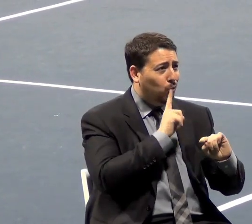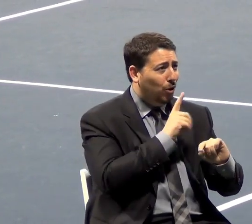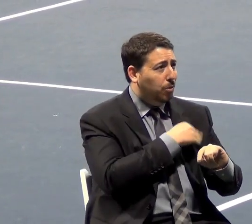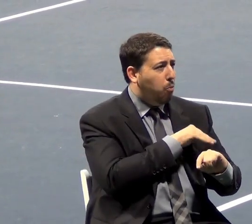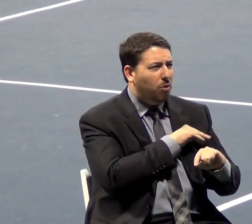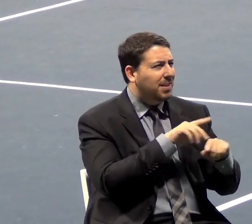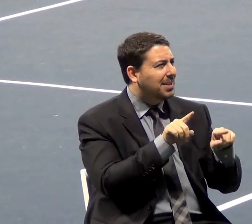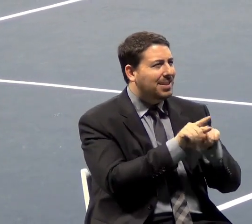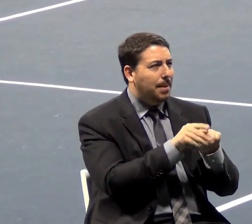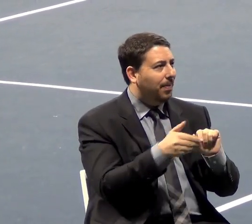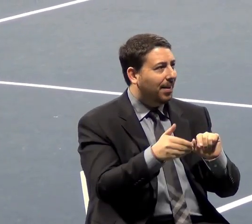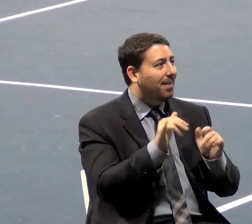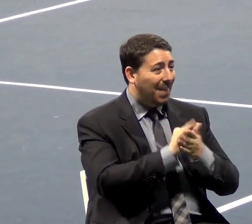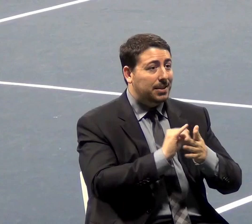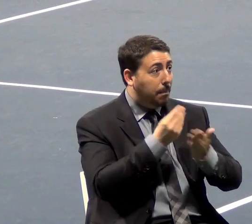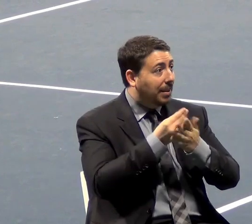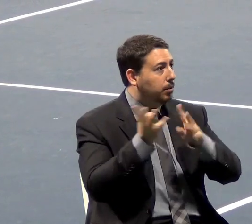counterfeiting the money, it should stop.